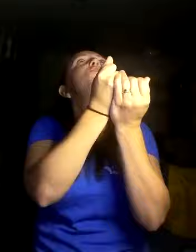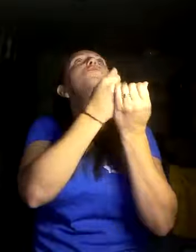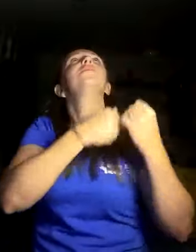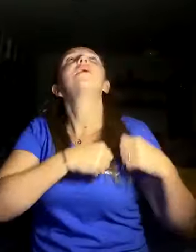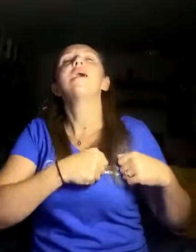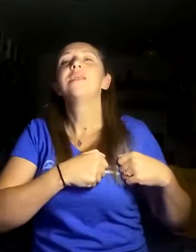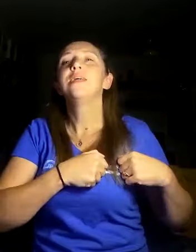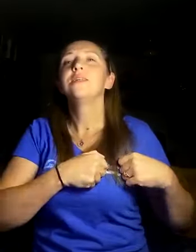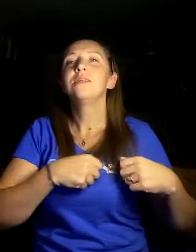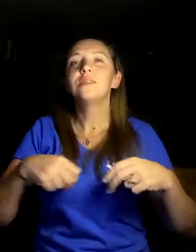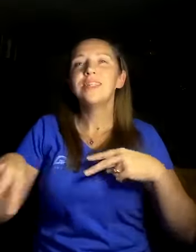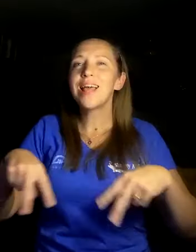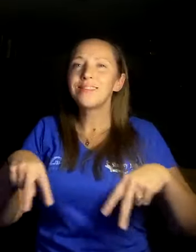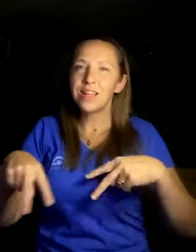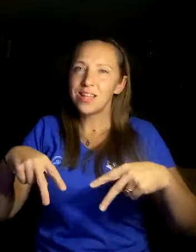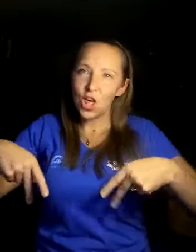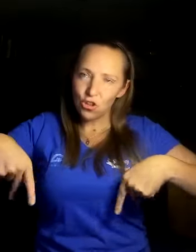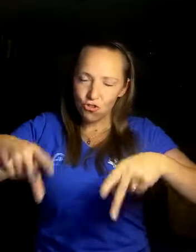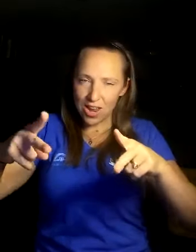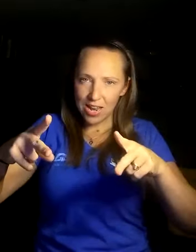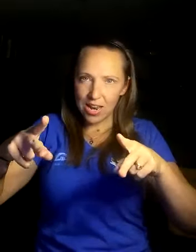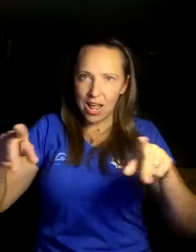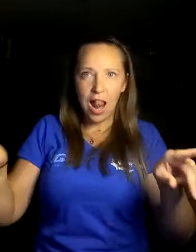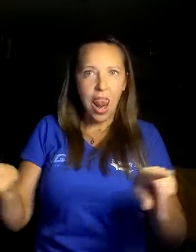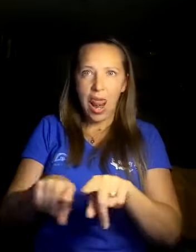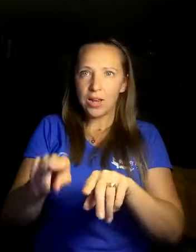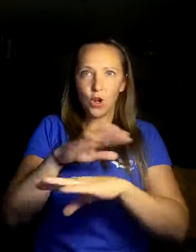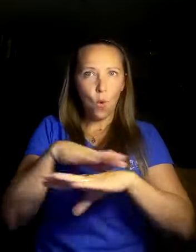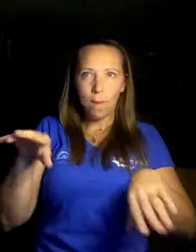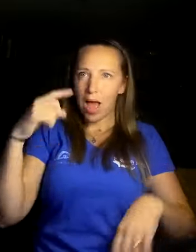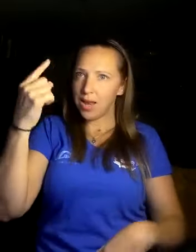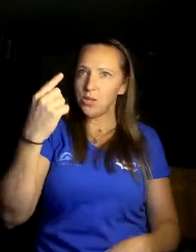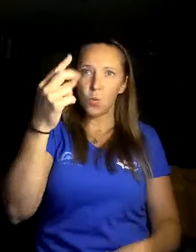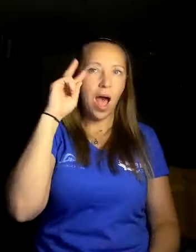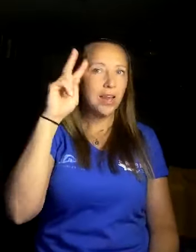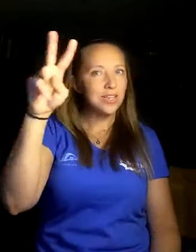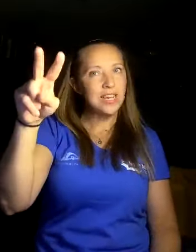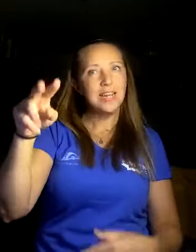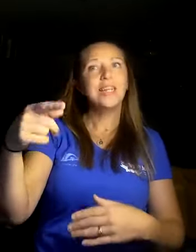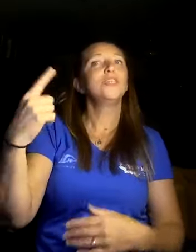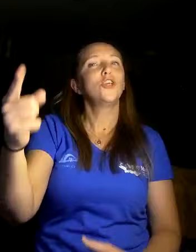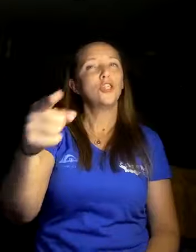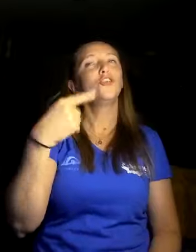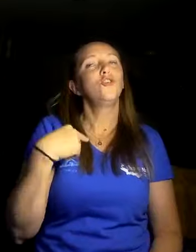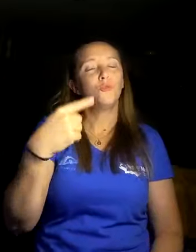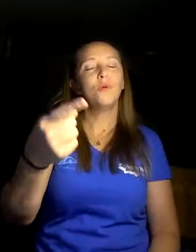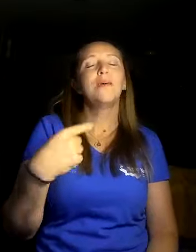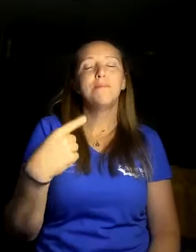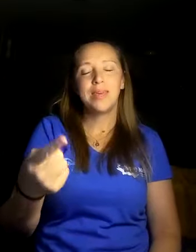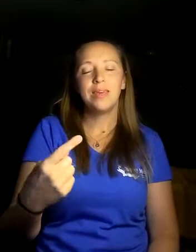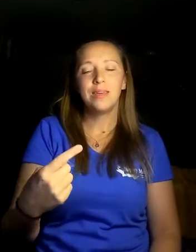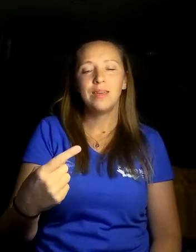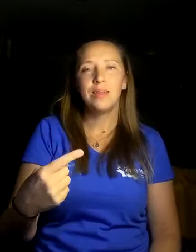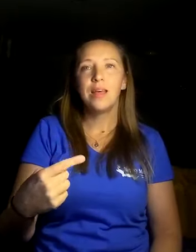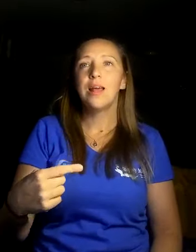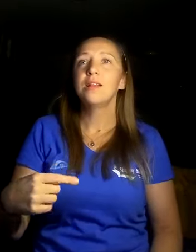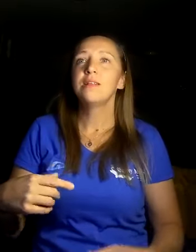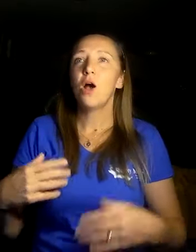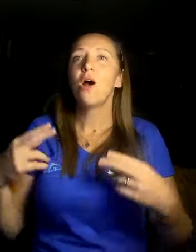you darling Let's dance in the streets Like nobody's watching It's just you and me And the song